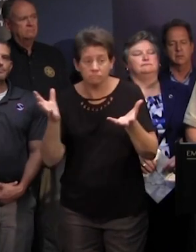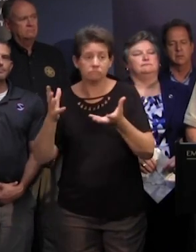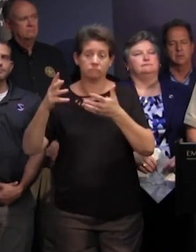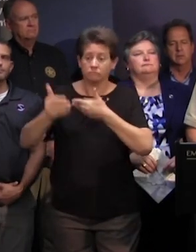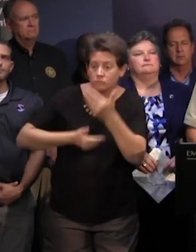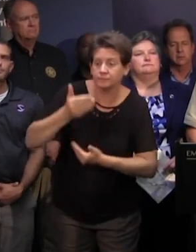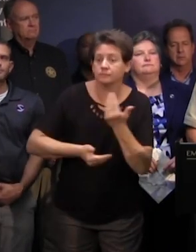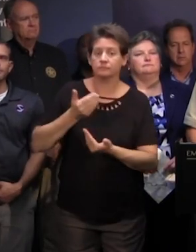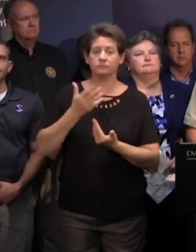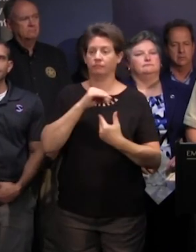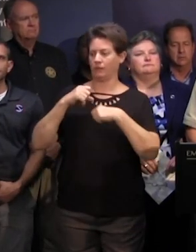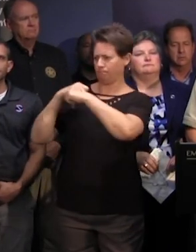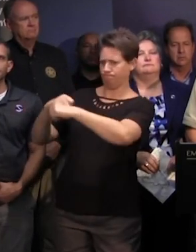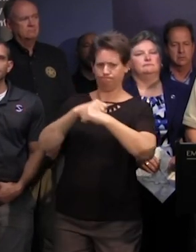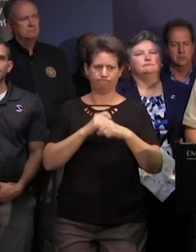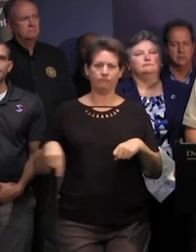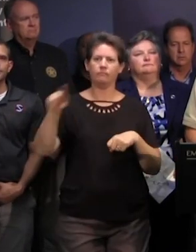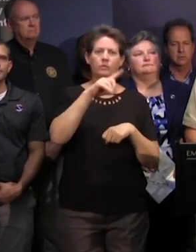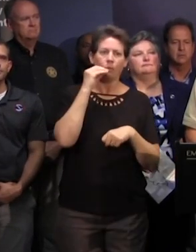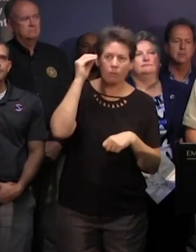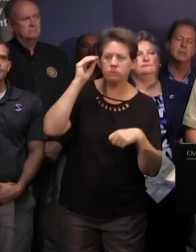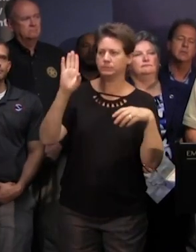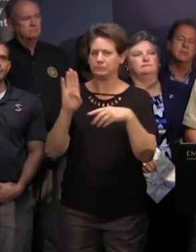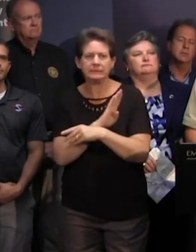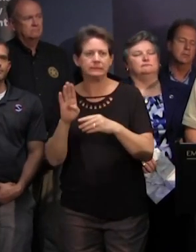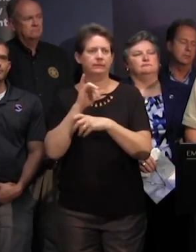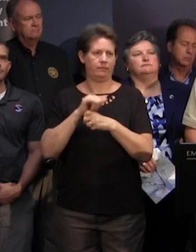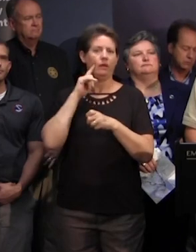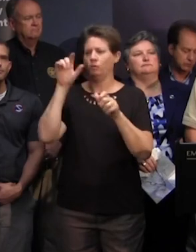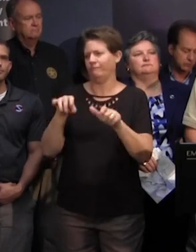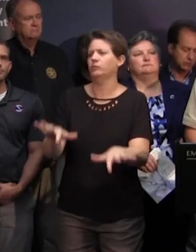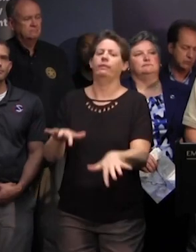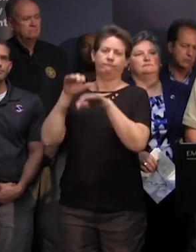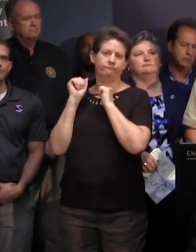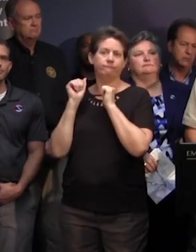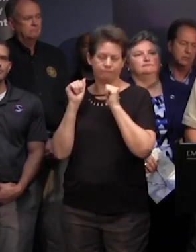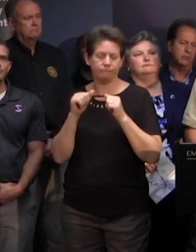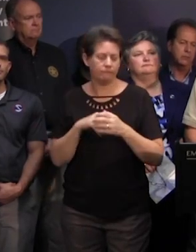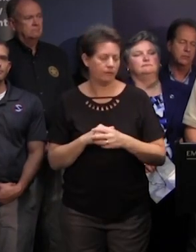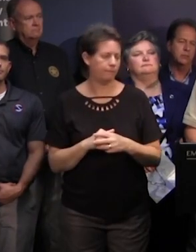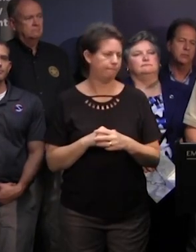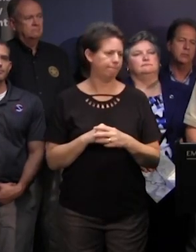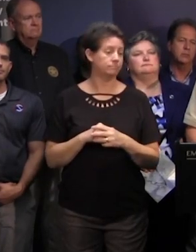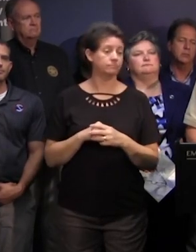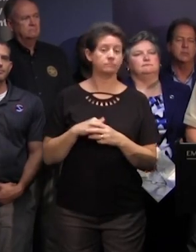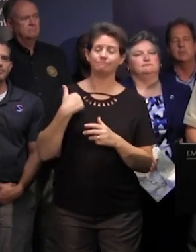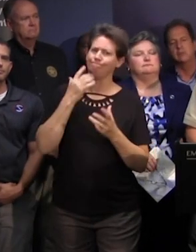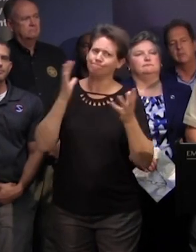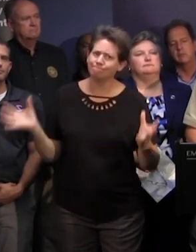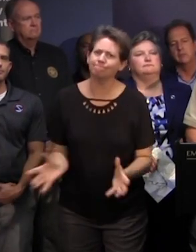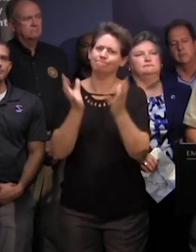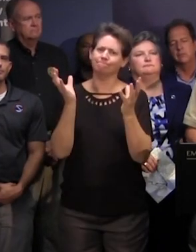and in the security of those homes and businesses that folks have left and evacuated i urge all